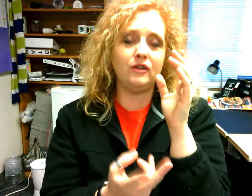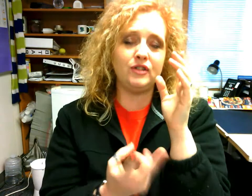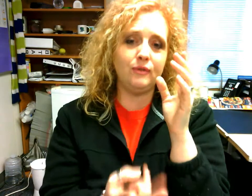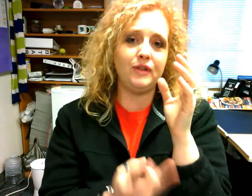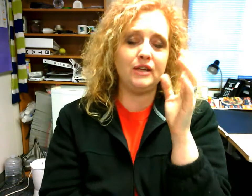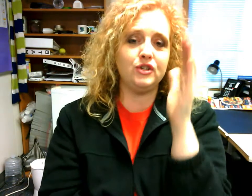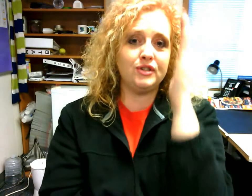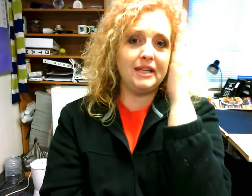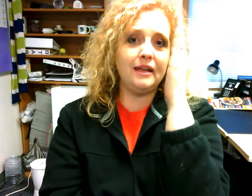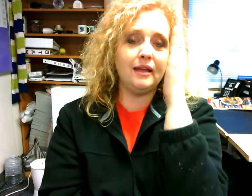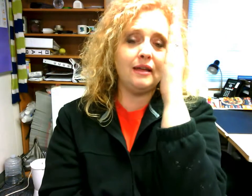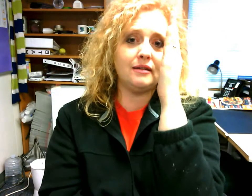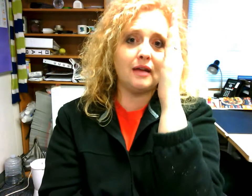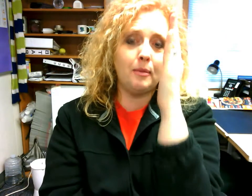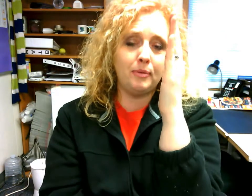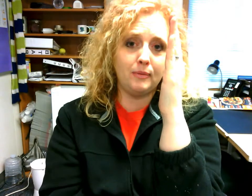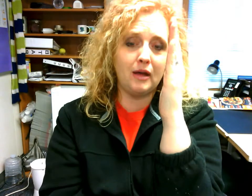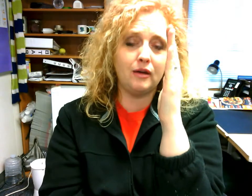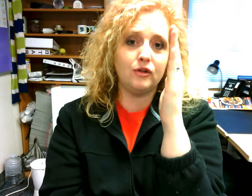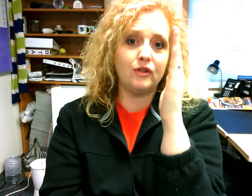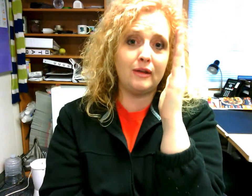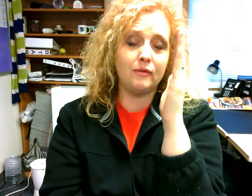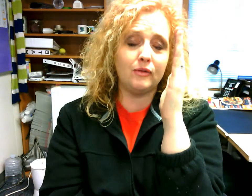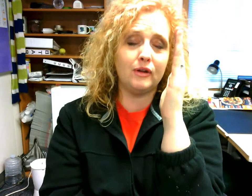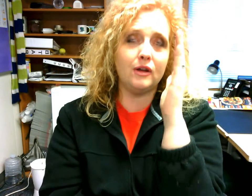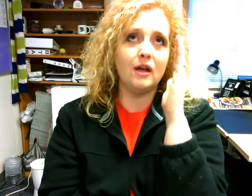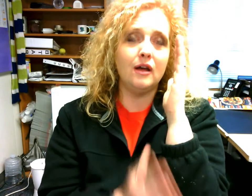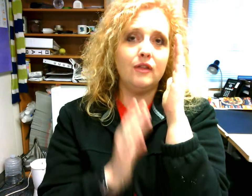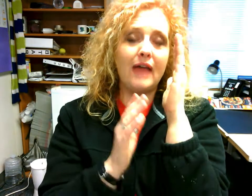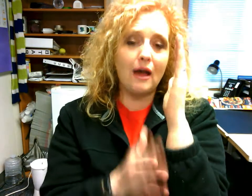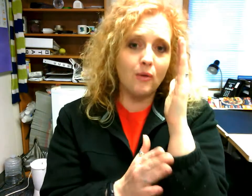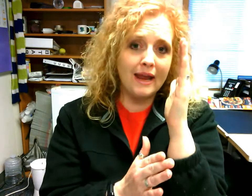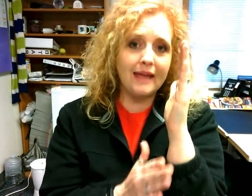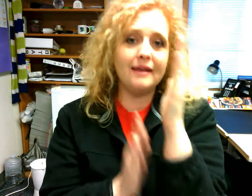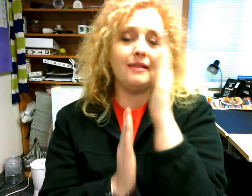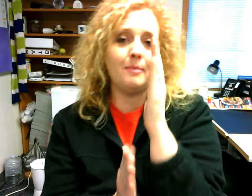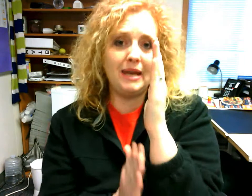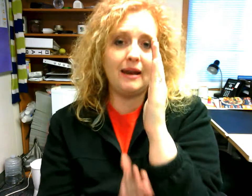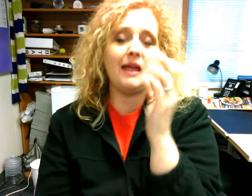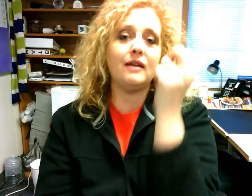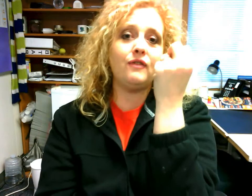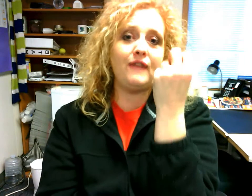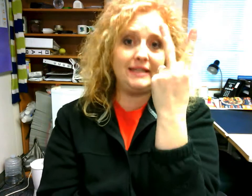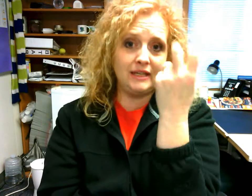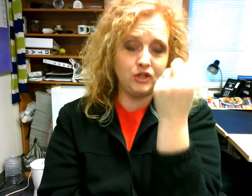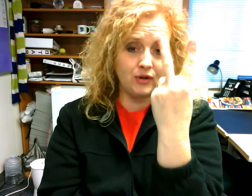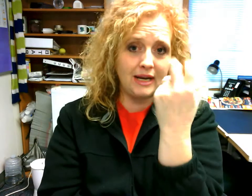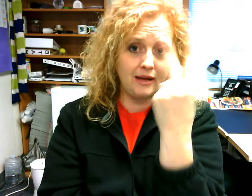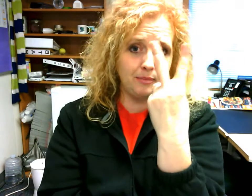two things you're seeing it up uh the the hour hand and the minute hand facing straight up